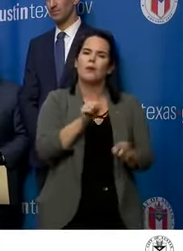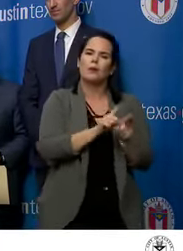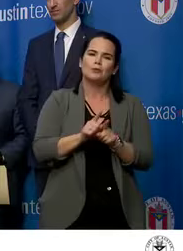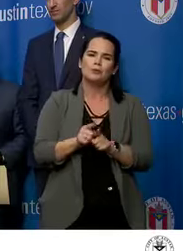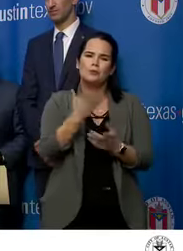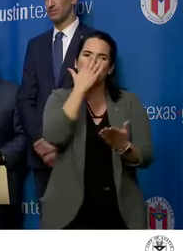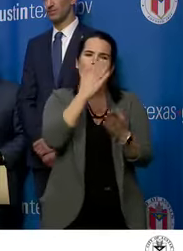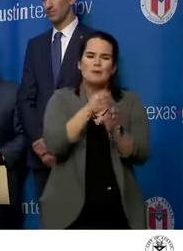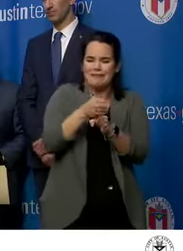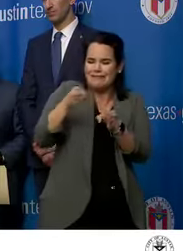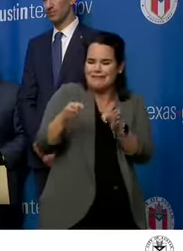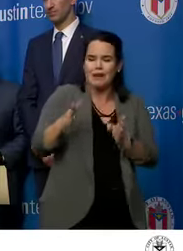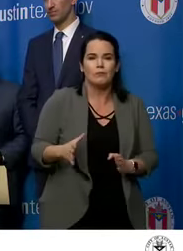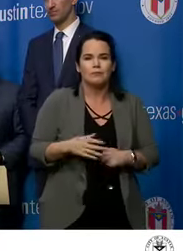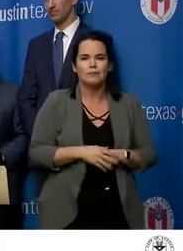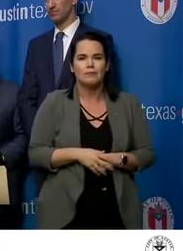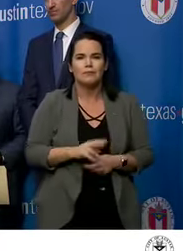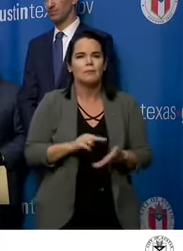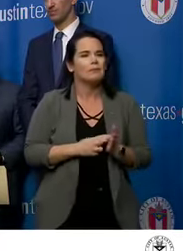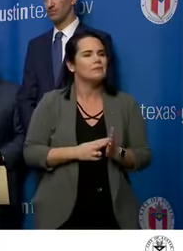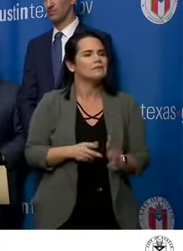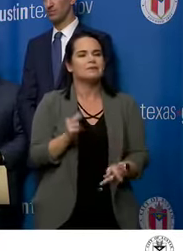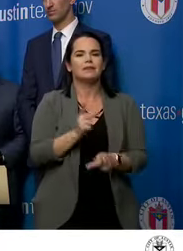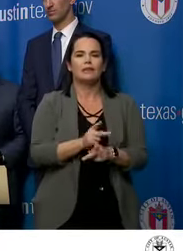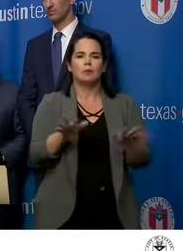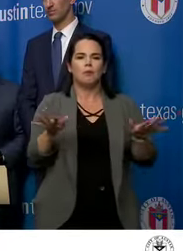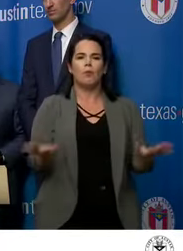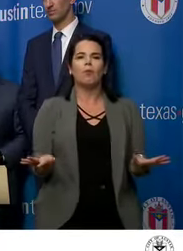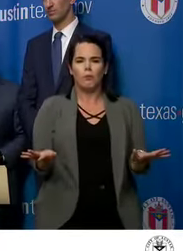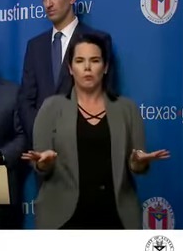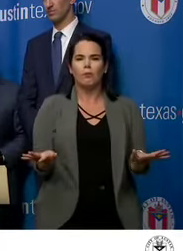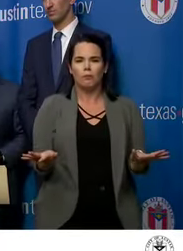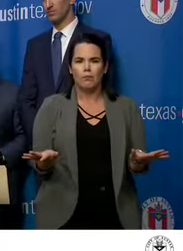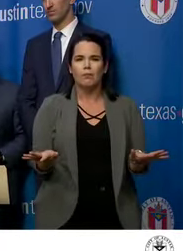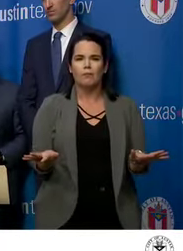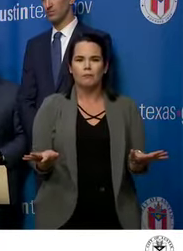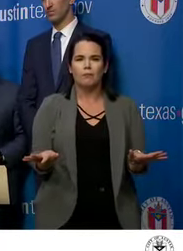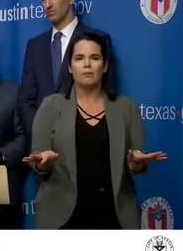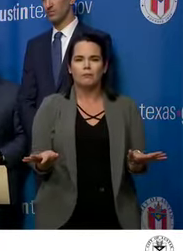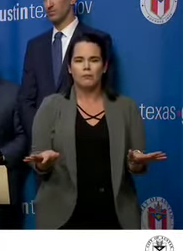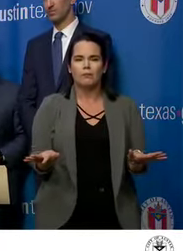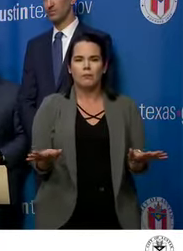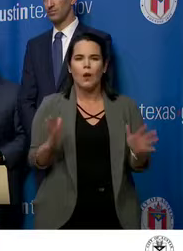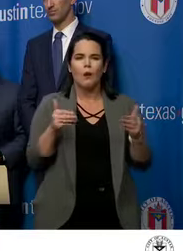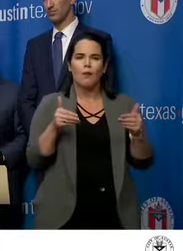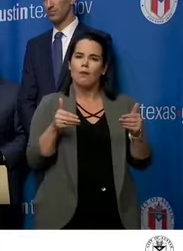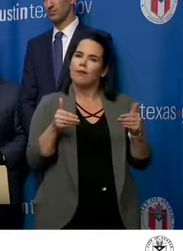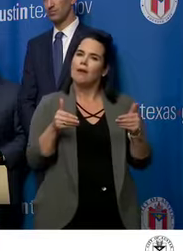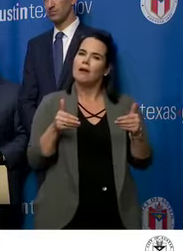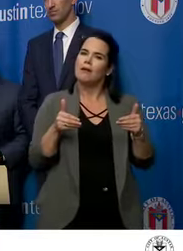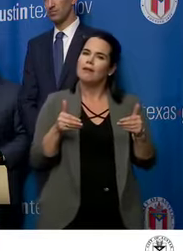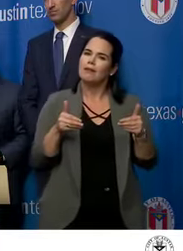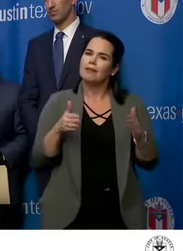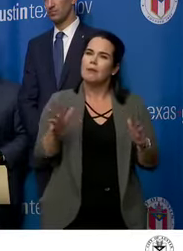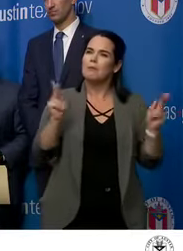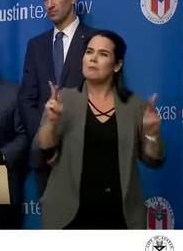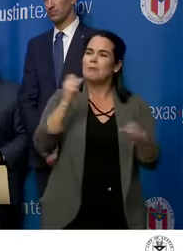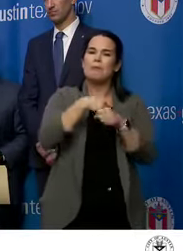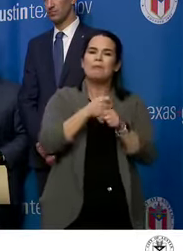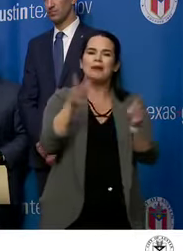are calm and that we let evidence-based decision-making